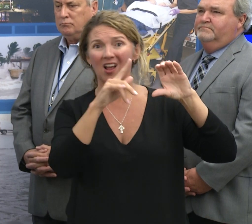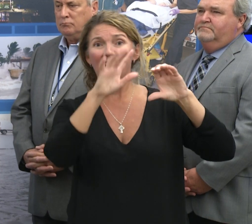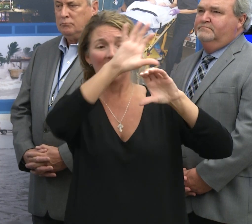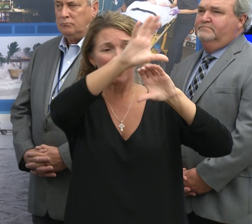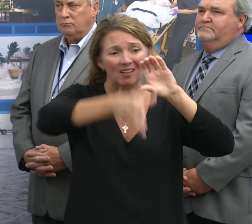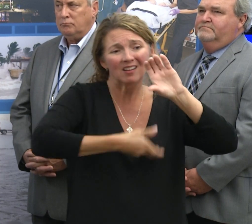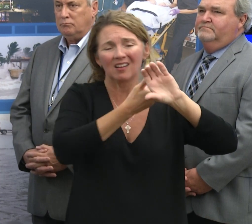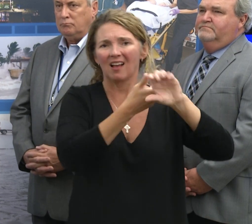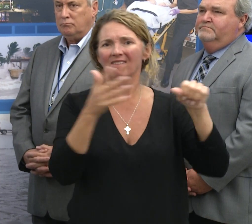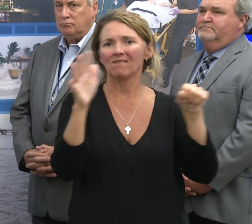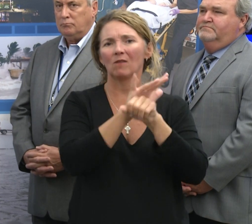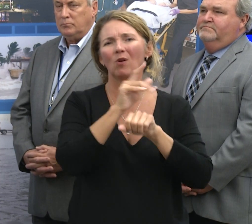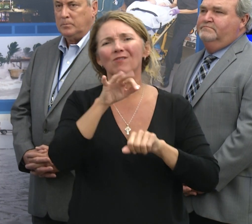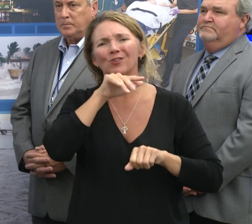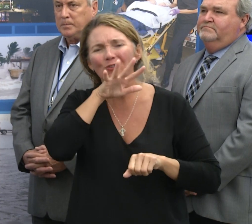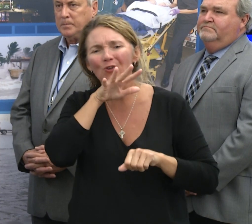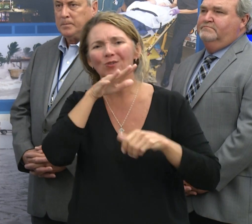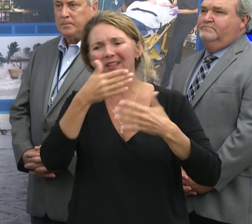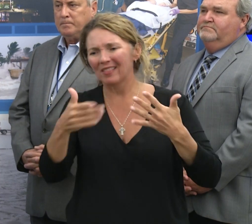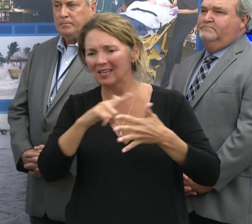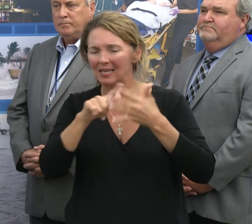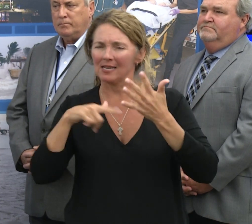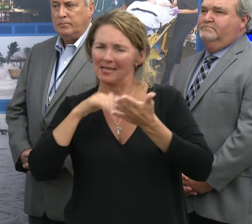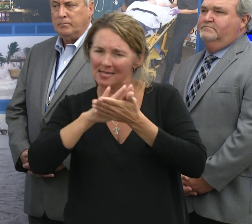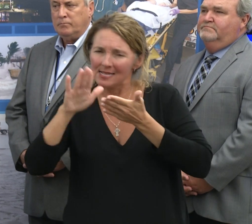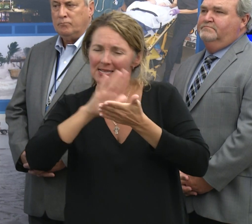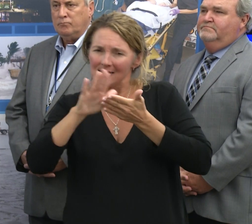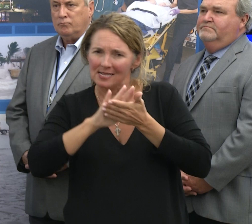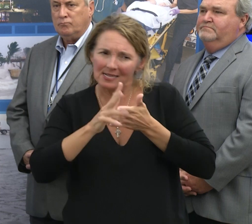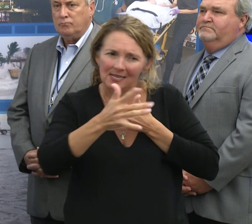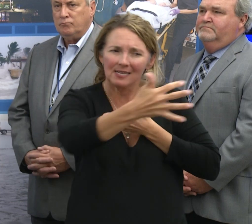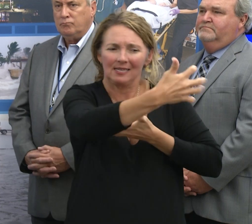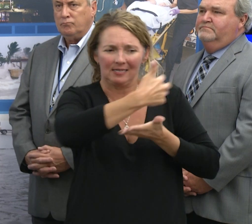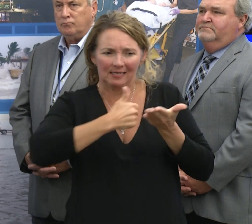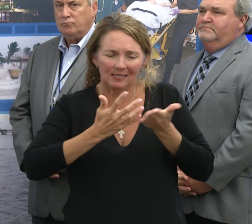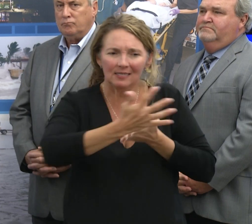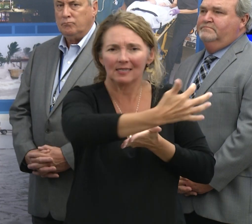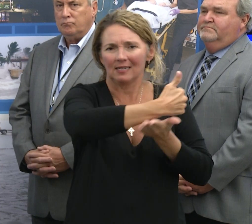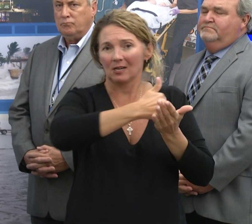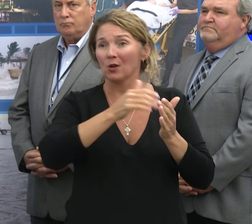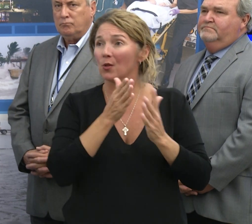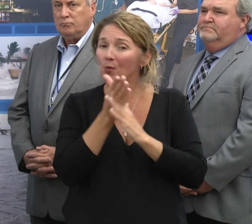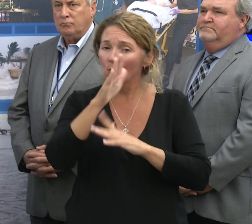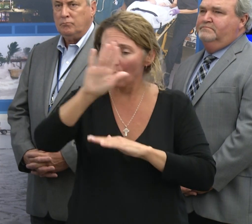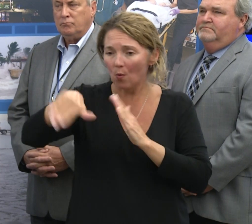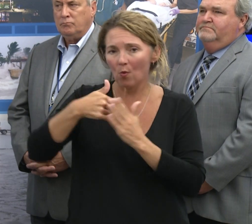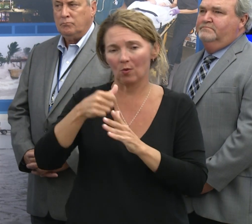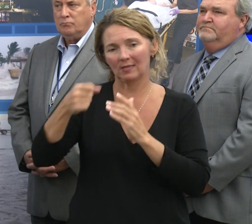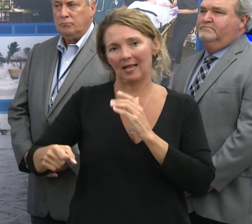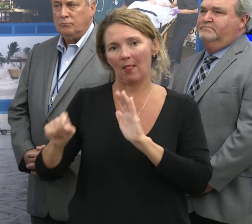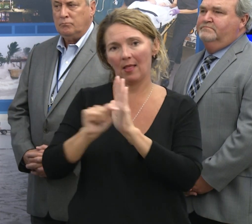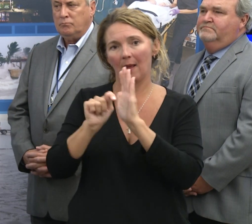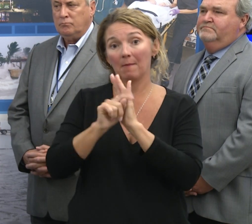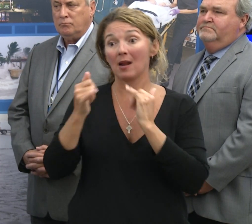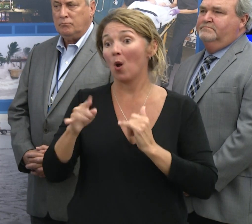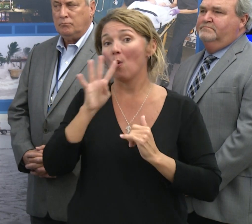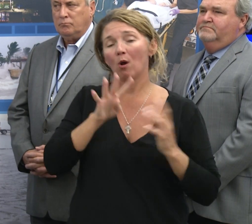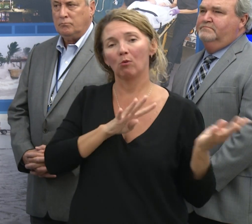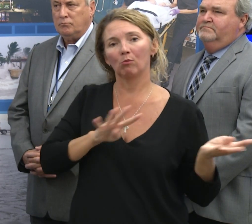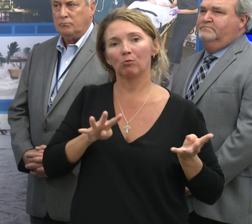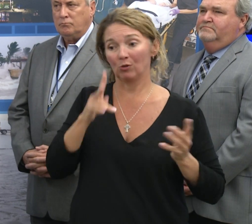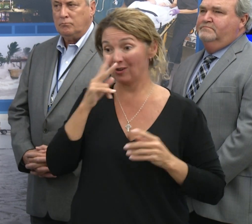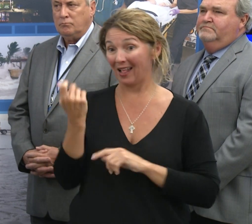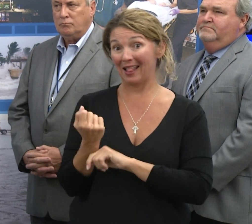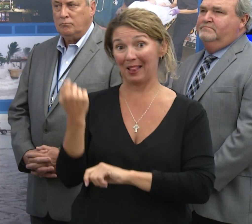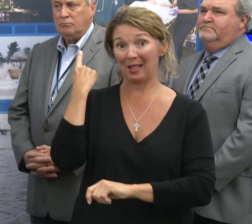debris. And so we got in there and cleaned out the debris and pipes like that all over South Tampa. So the water, as you